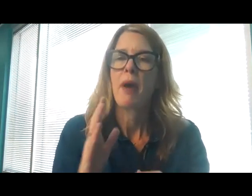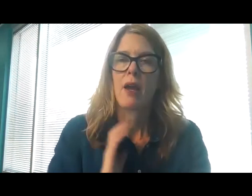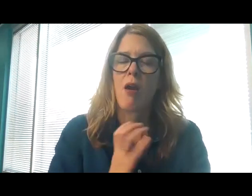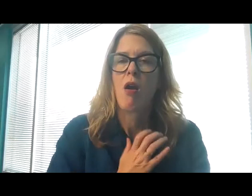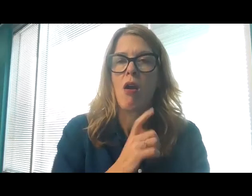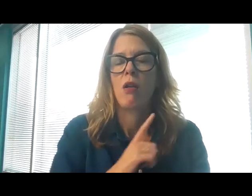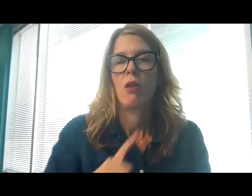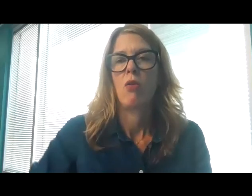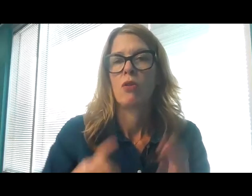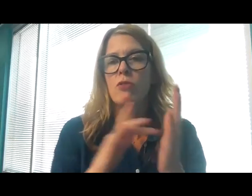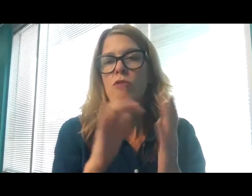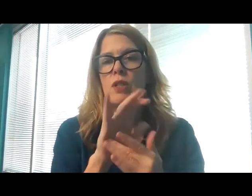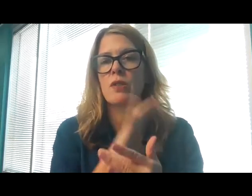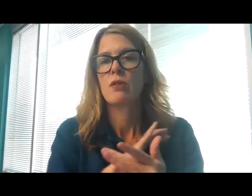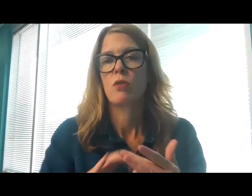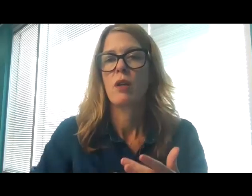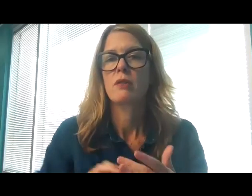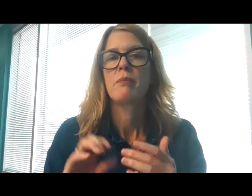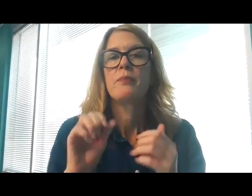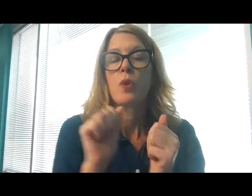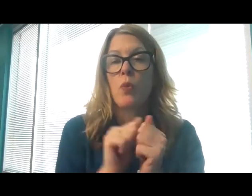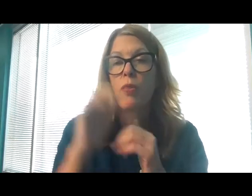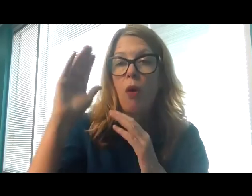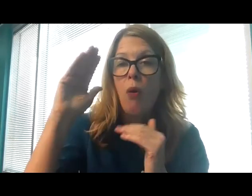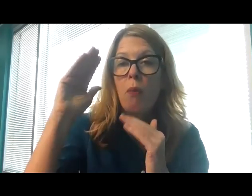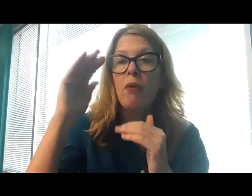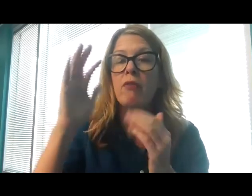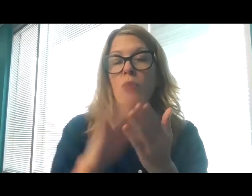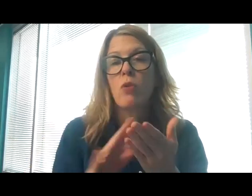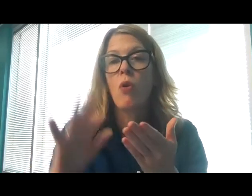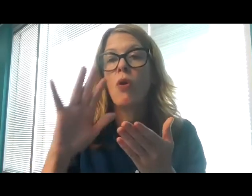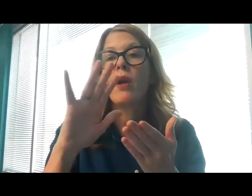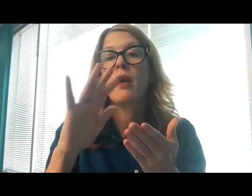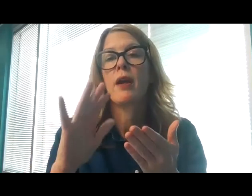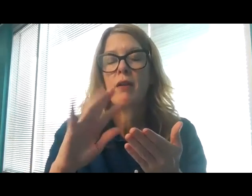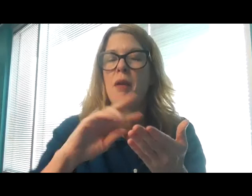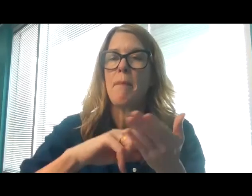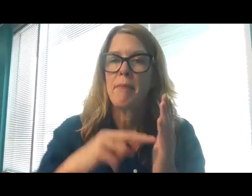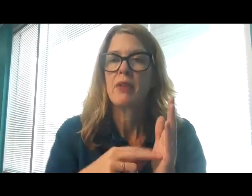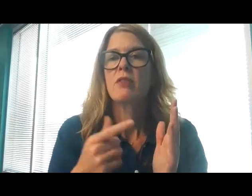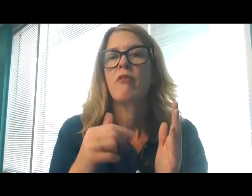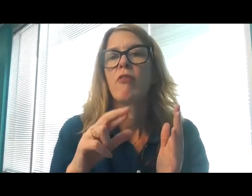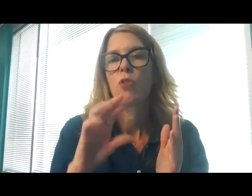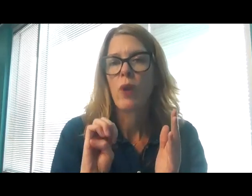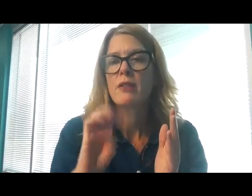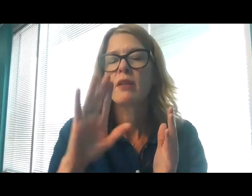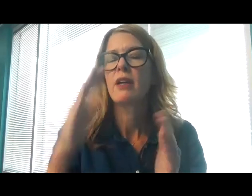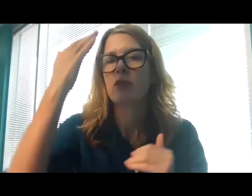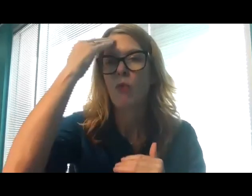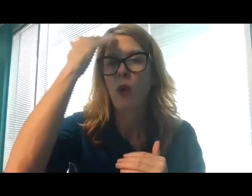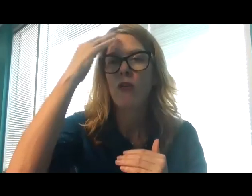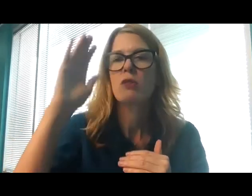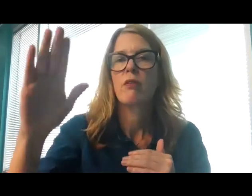for the means of grace and for the hope of glory. And we pray, give us such an awareness of your